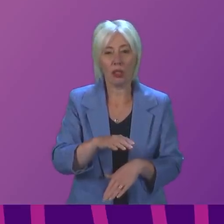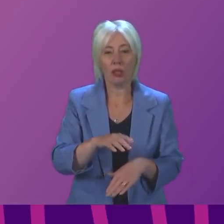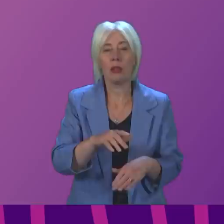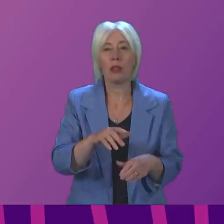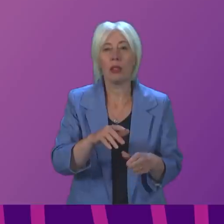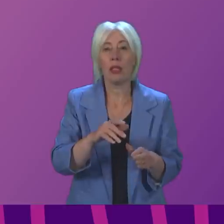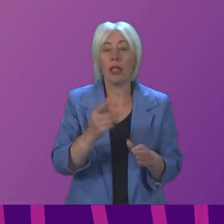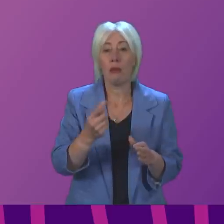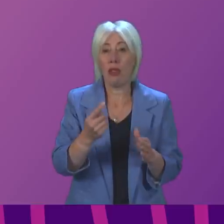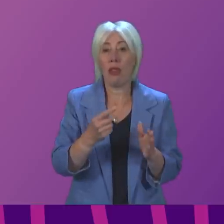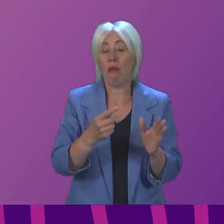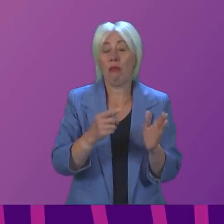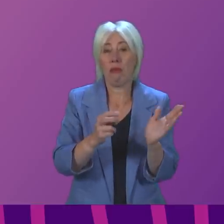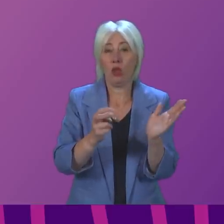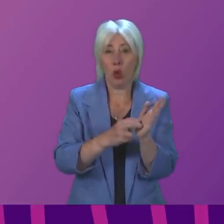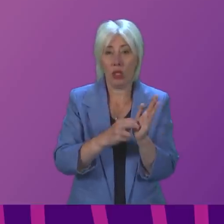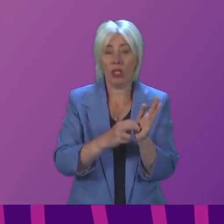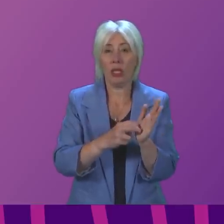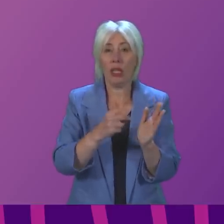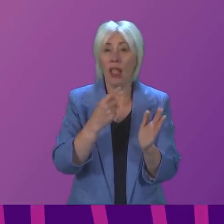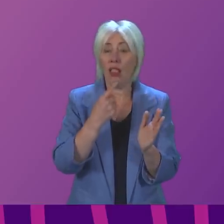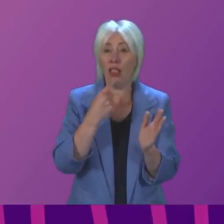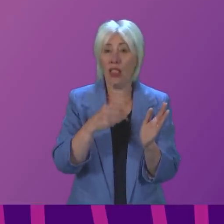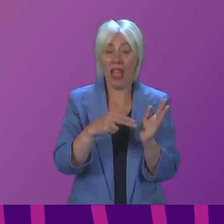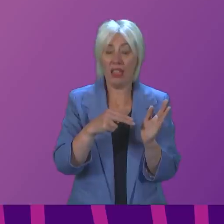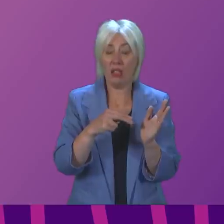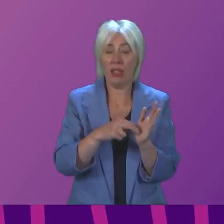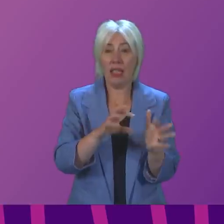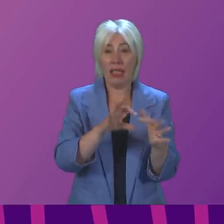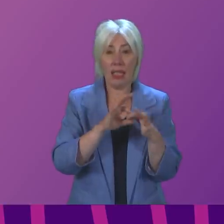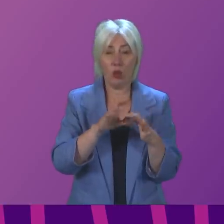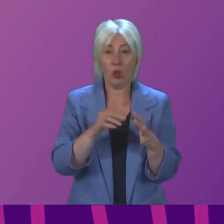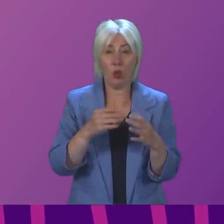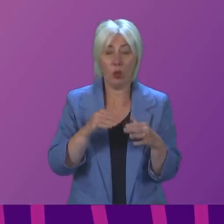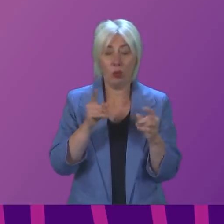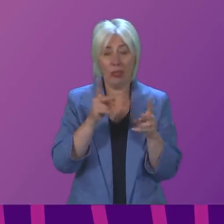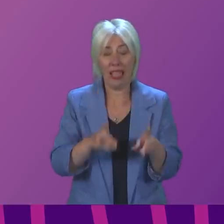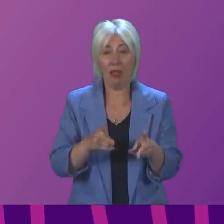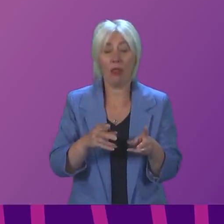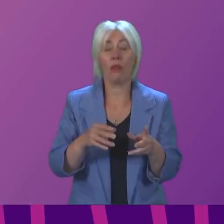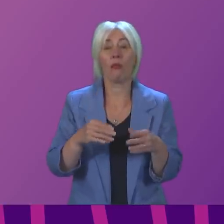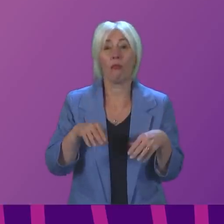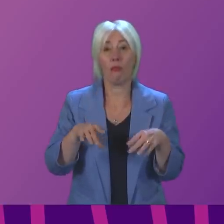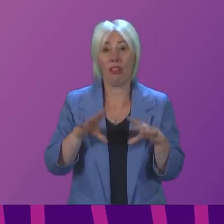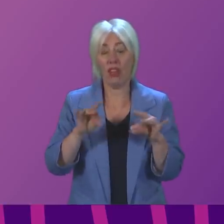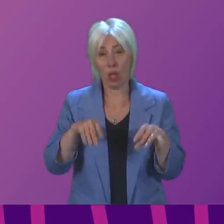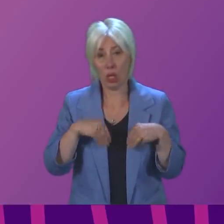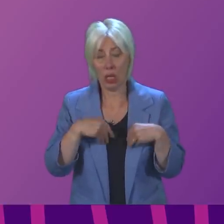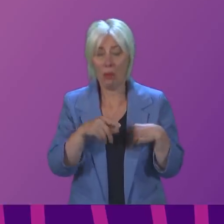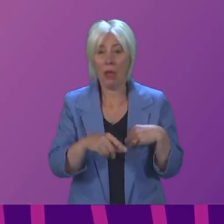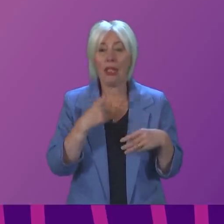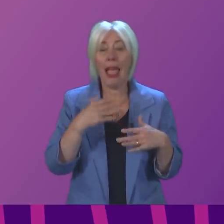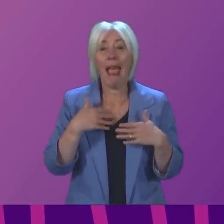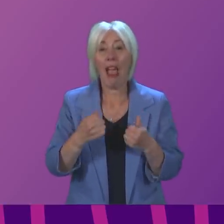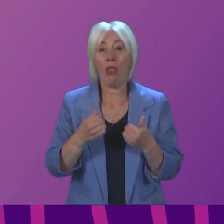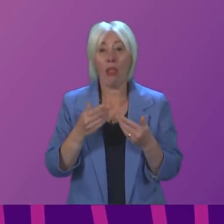noted on their death certificate as a direct or contributory cause of death. We are not resting on that. Health and Care Improvement Scotland has been asked to carry out